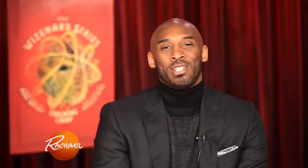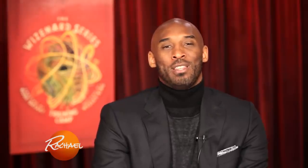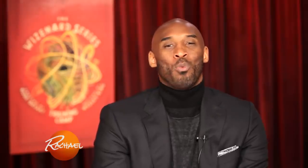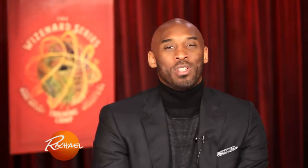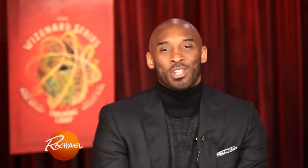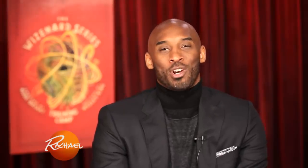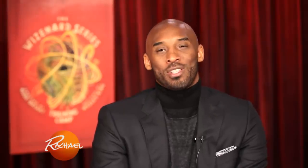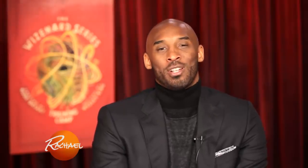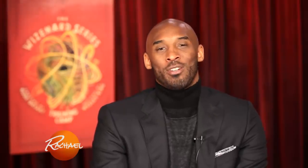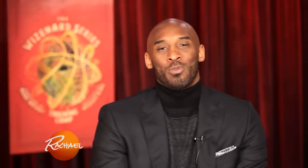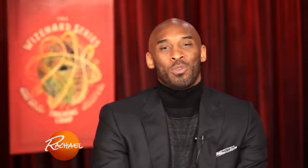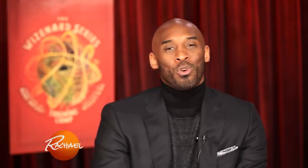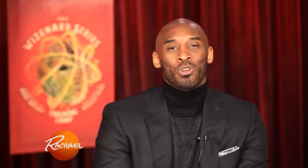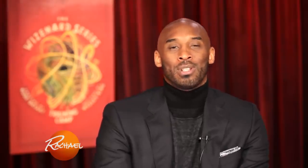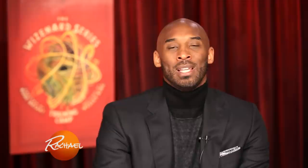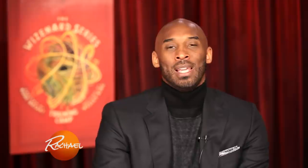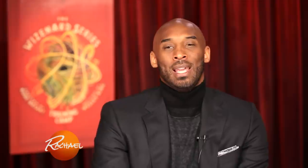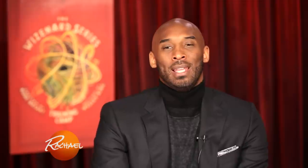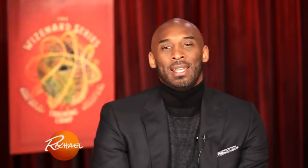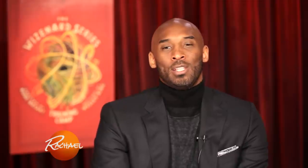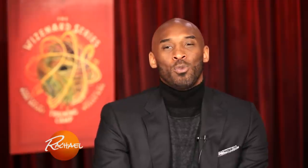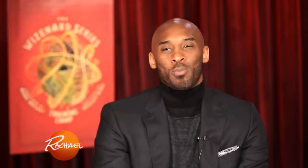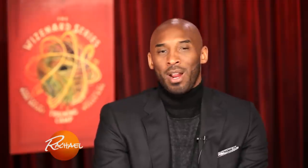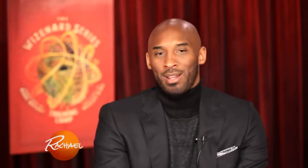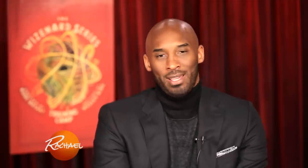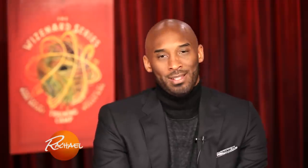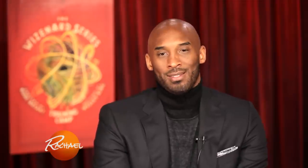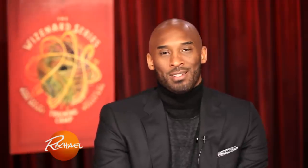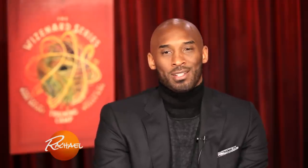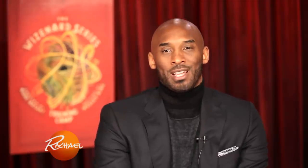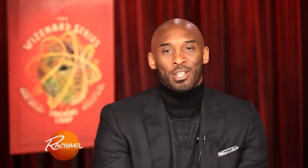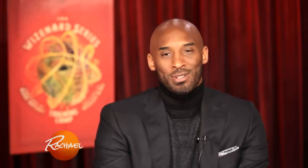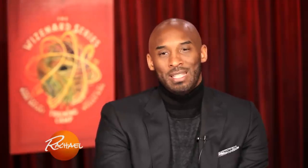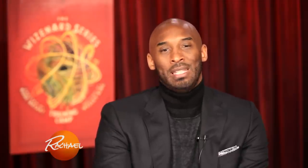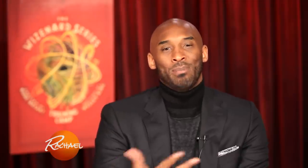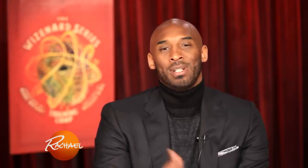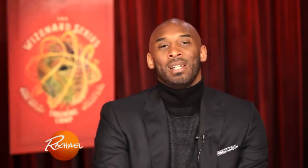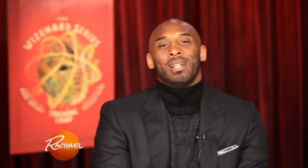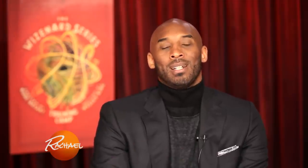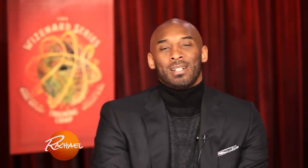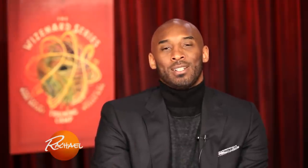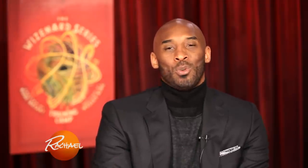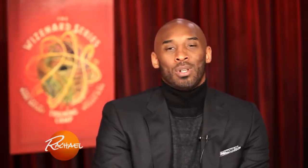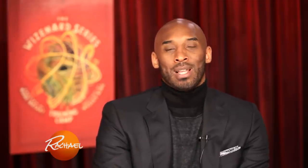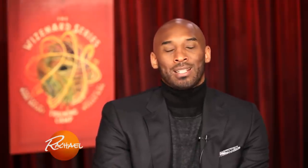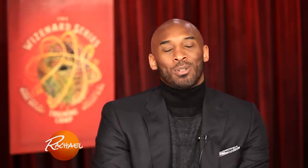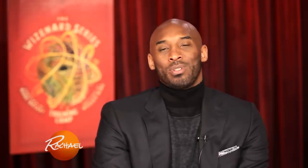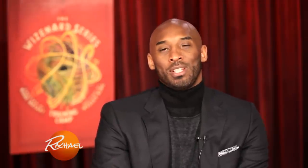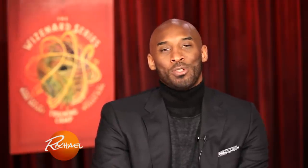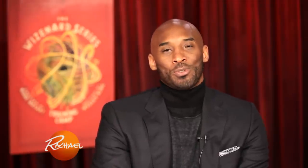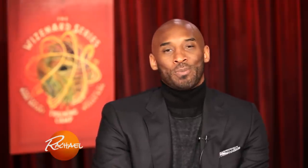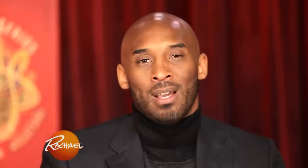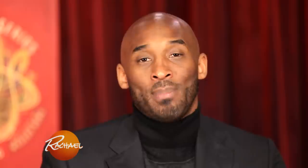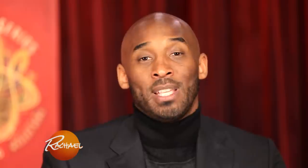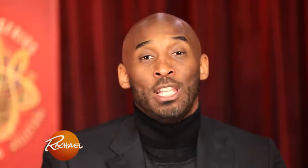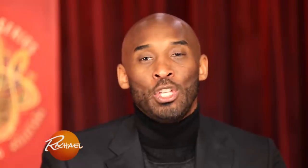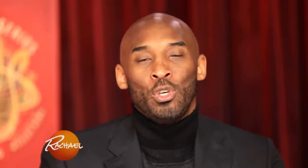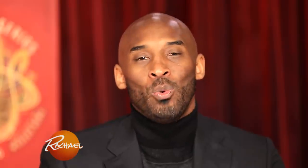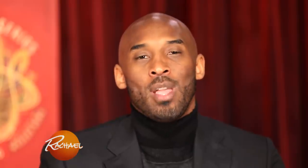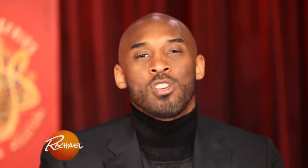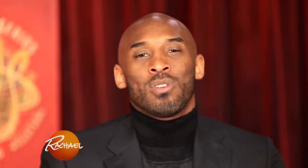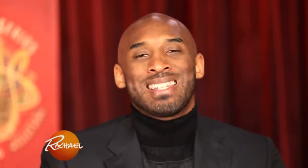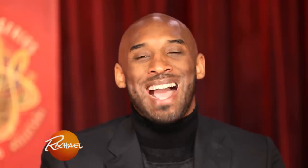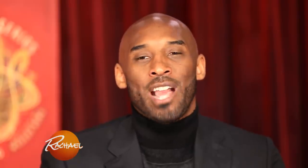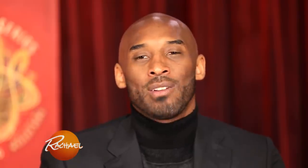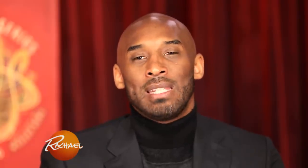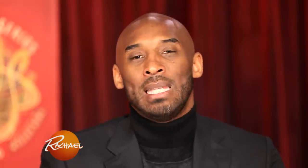book collection, the Wizenard series with the world, and to inspire kids just like your team to unlock their potential. I'm sending